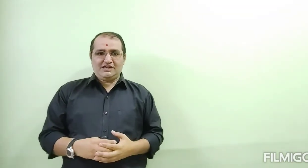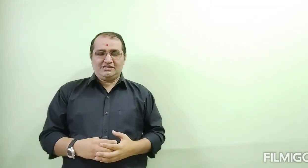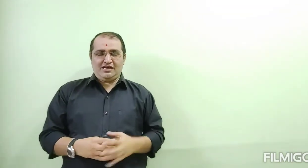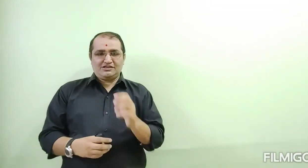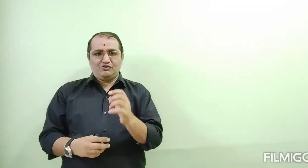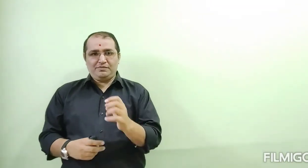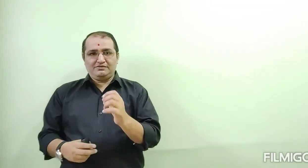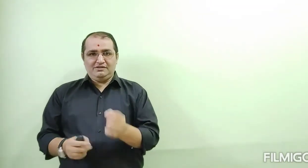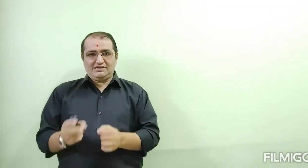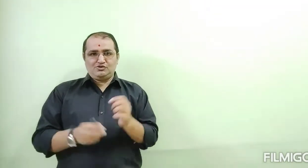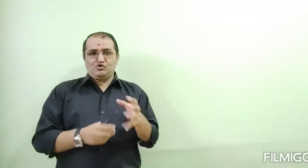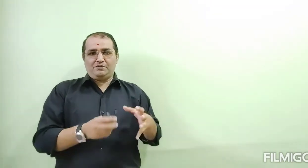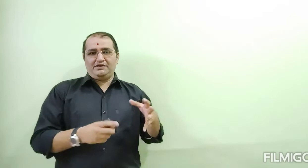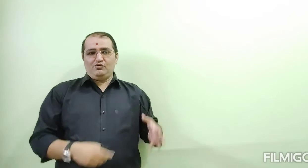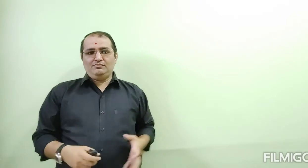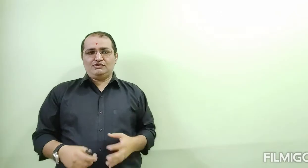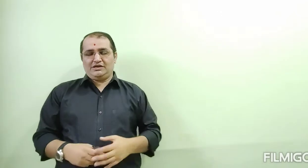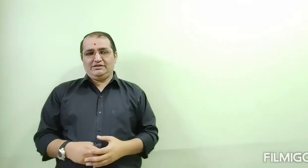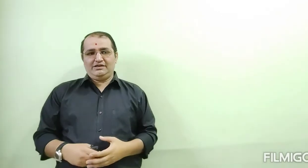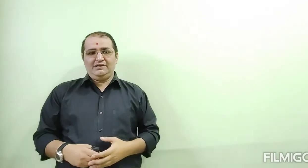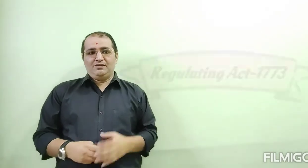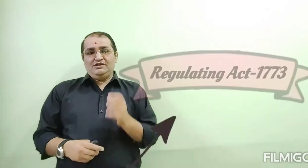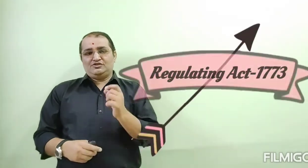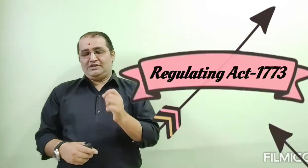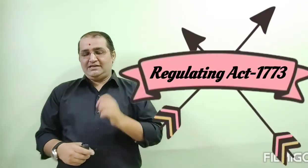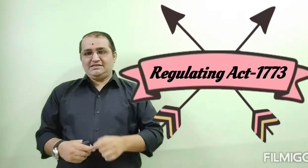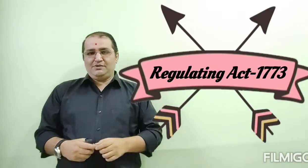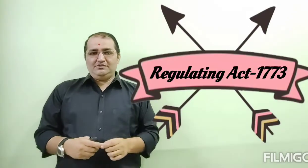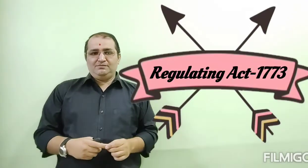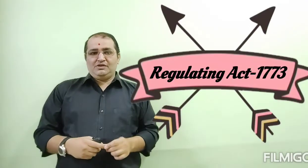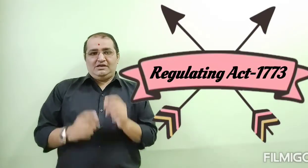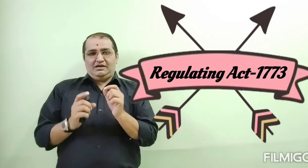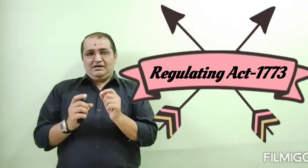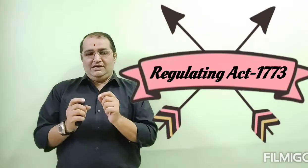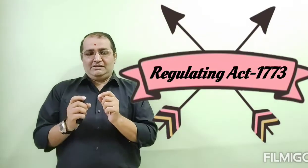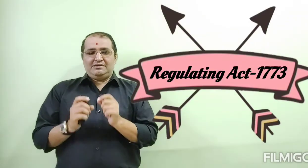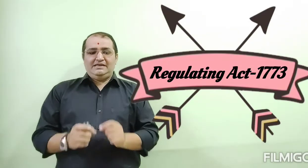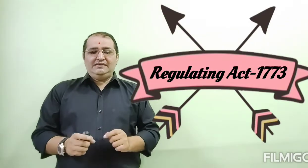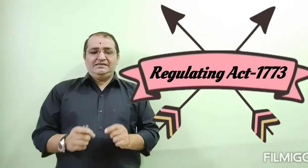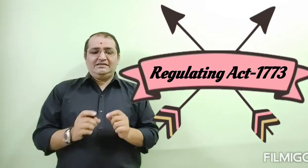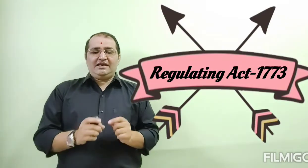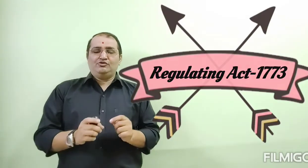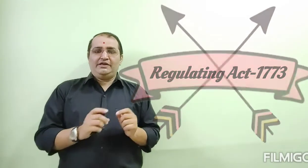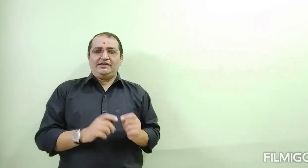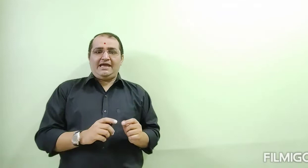Today's is last topic. So, that is the one. Indian Regulating Act